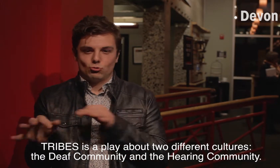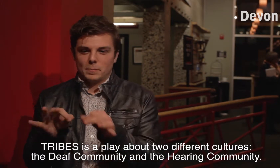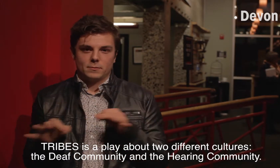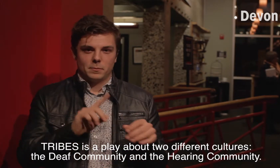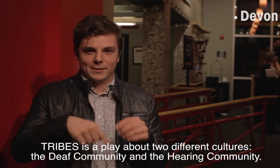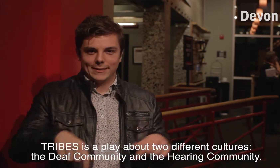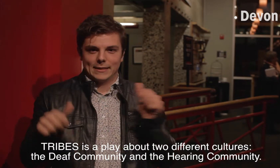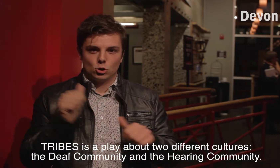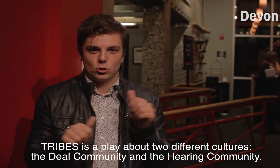I'll next time.